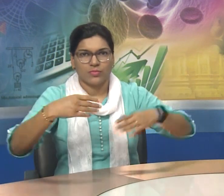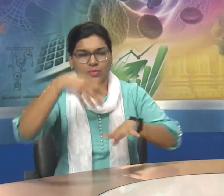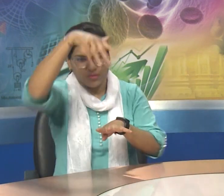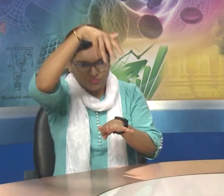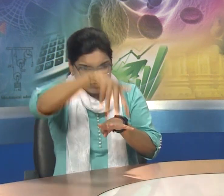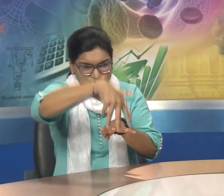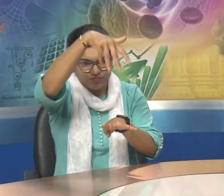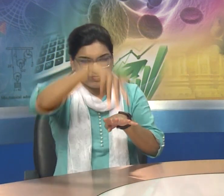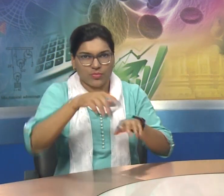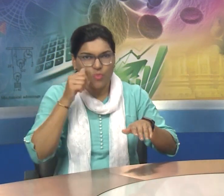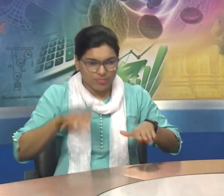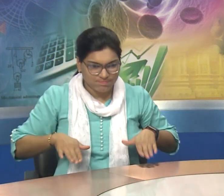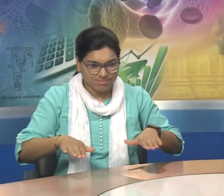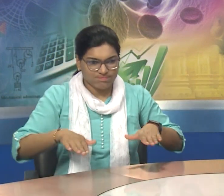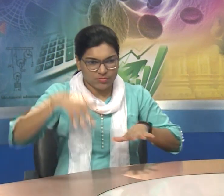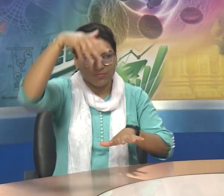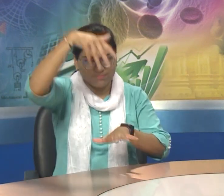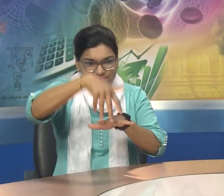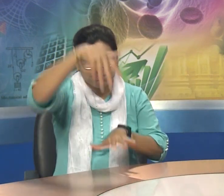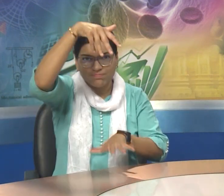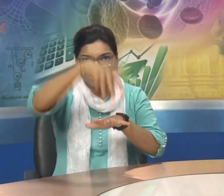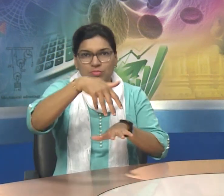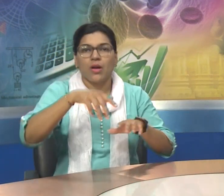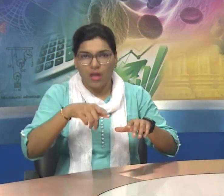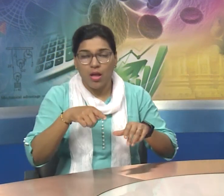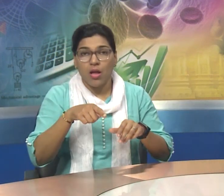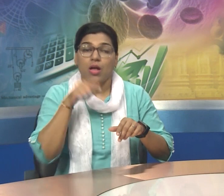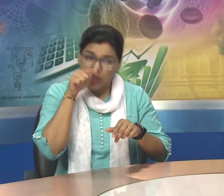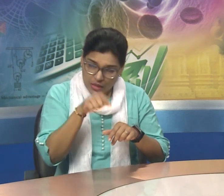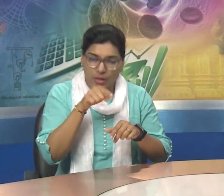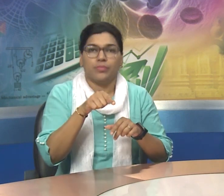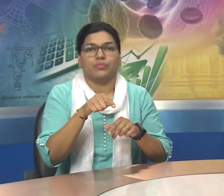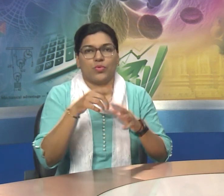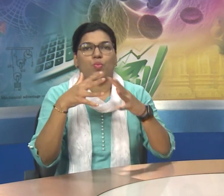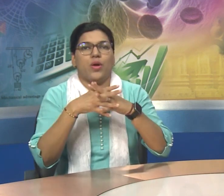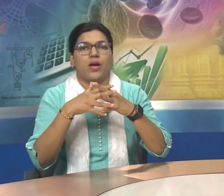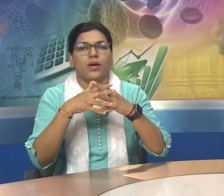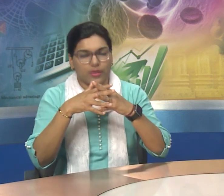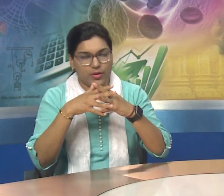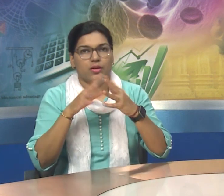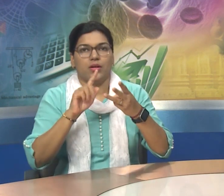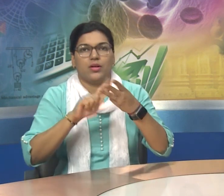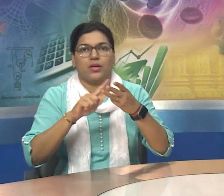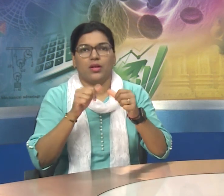the weavers in a machine.